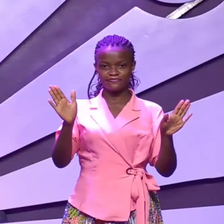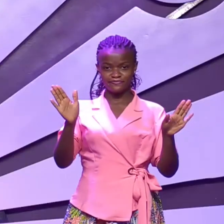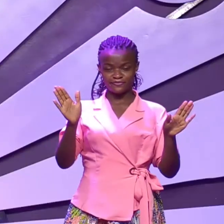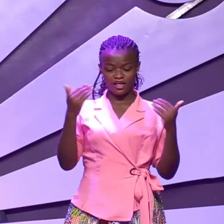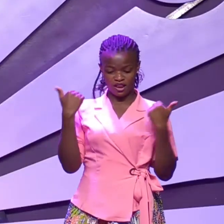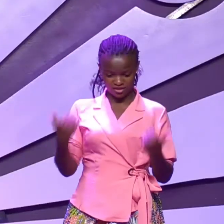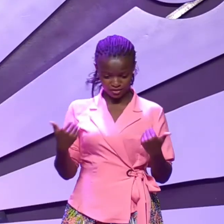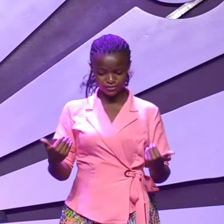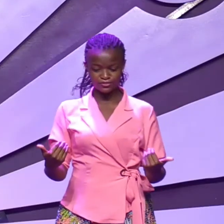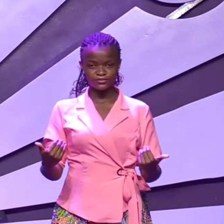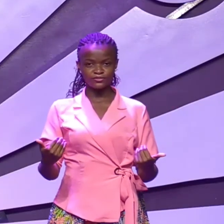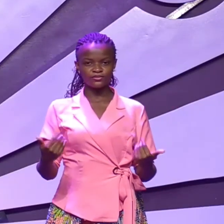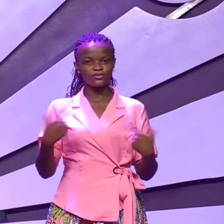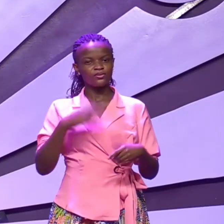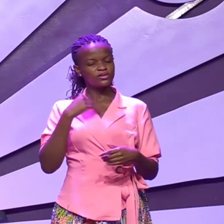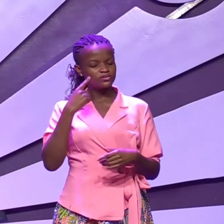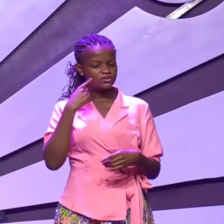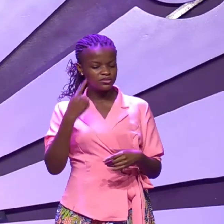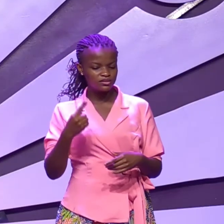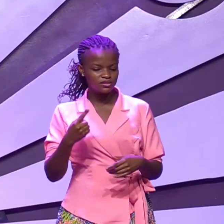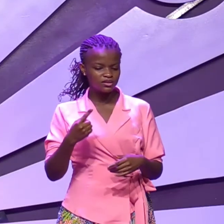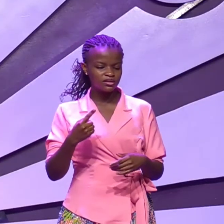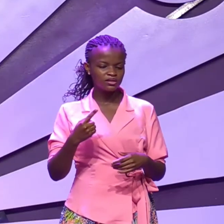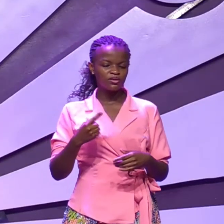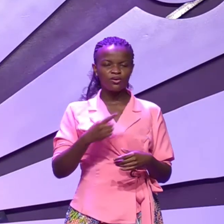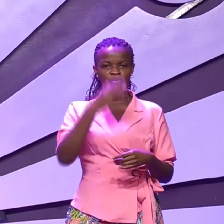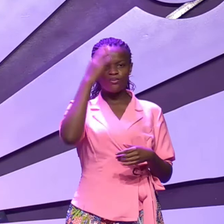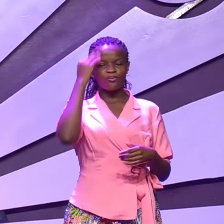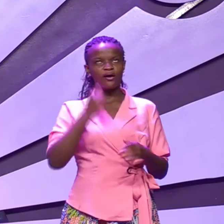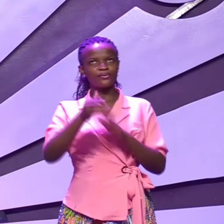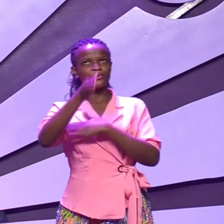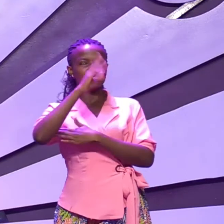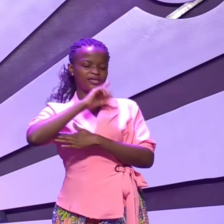now we want to see what caused that response